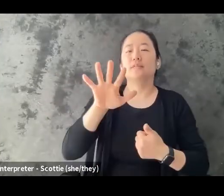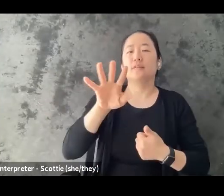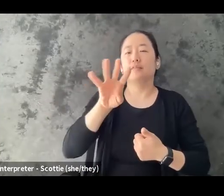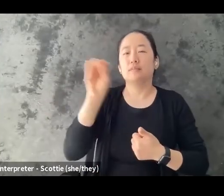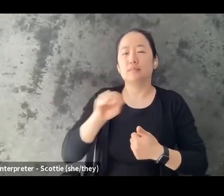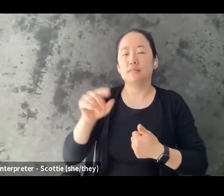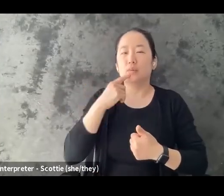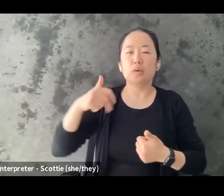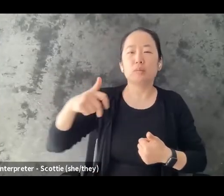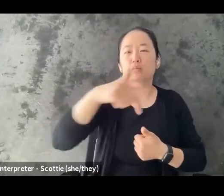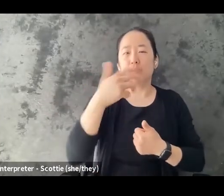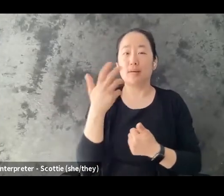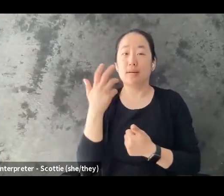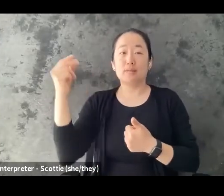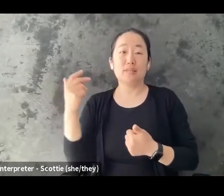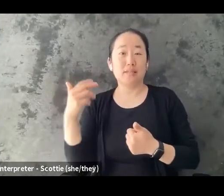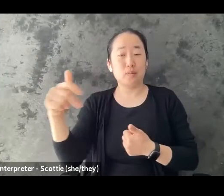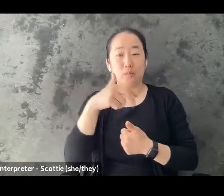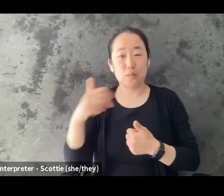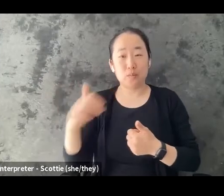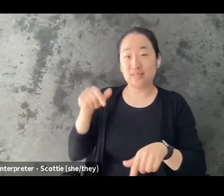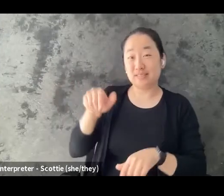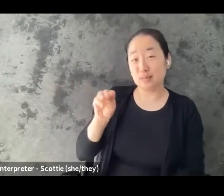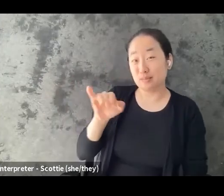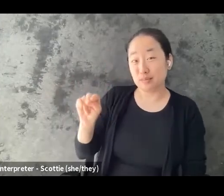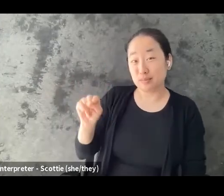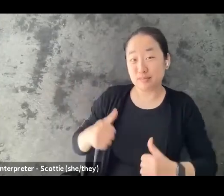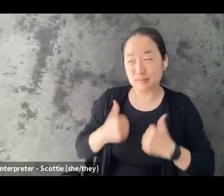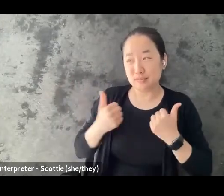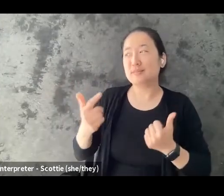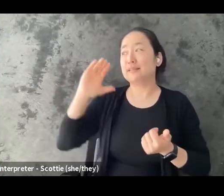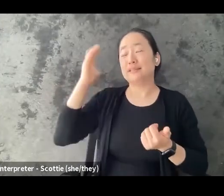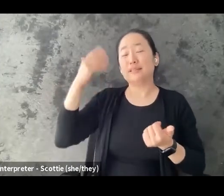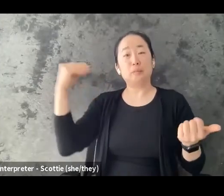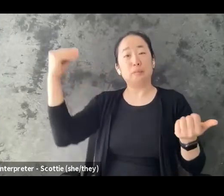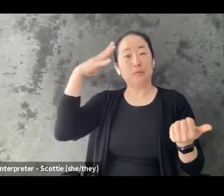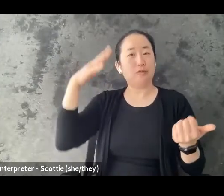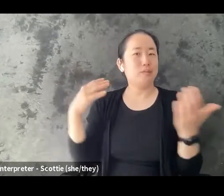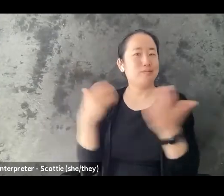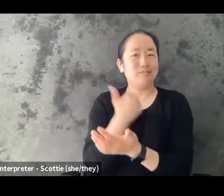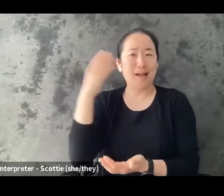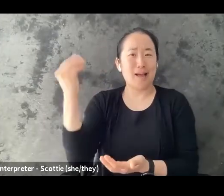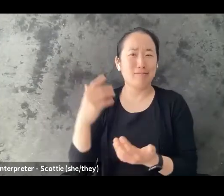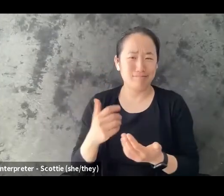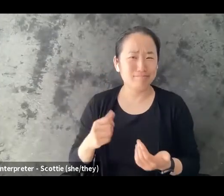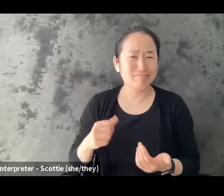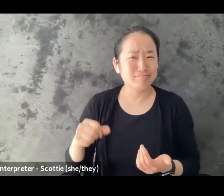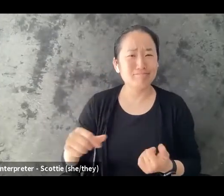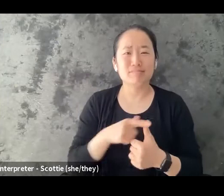If you're in Minnesota, it does seem like it's a beautiful day out. So that sounds like a really great idea. A lot of others are saying that they want to